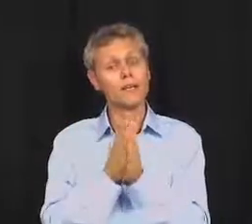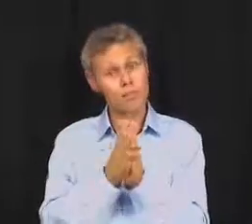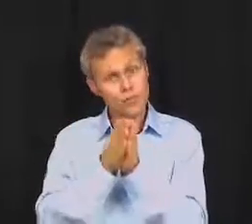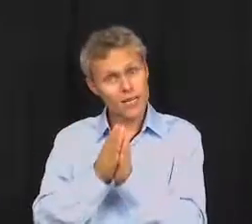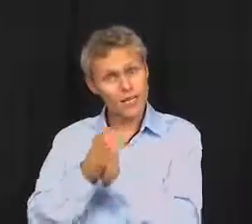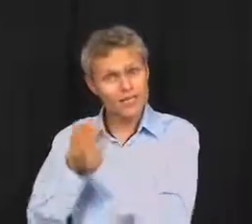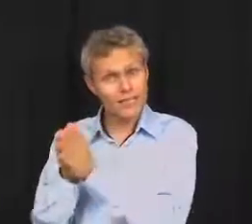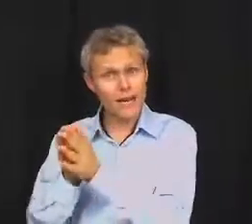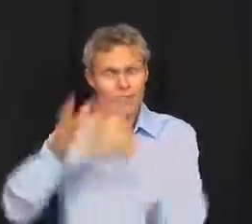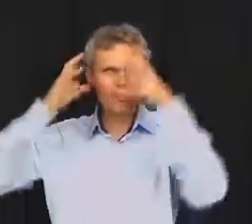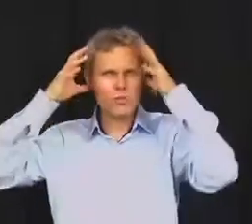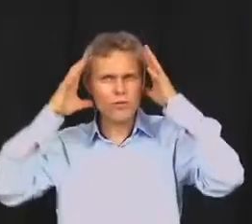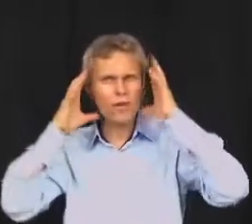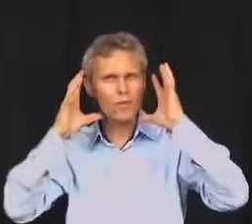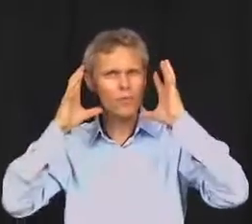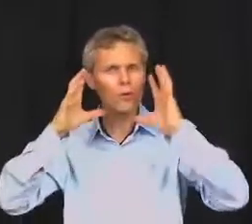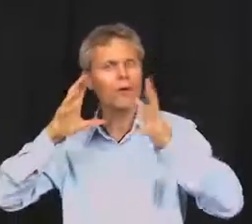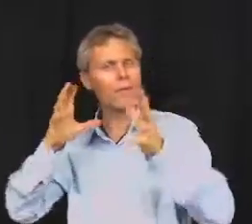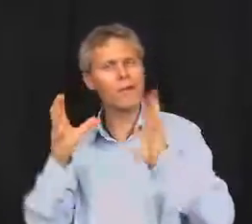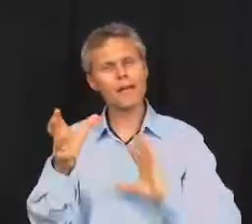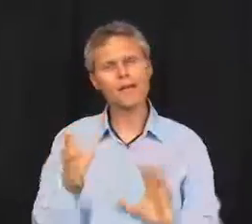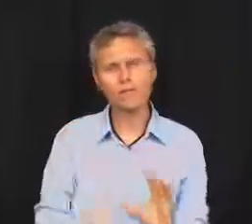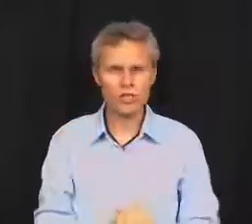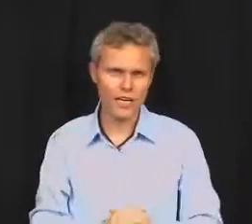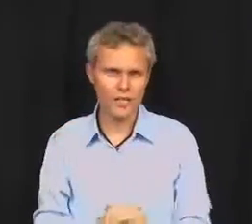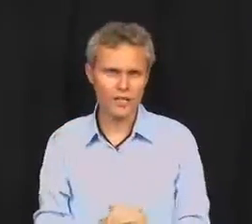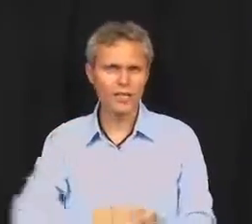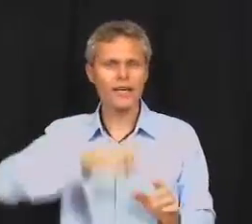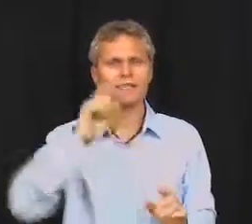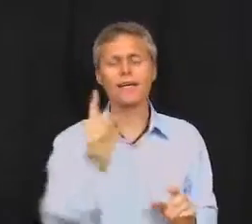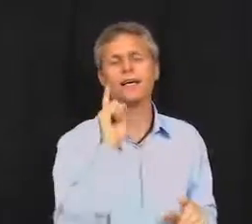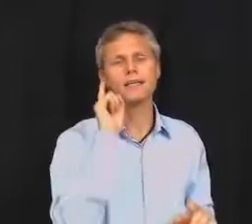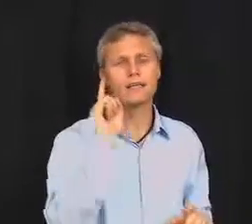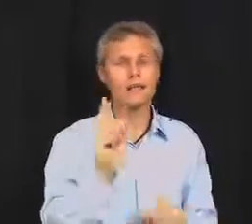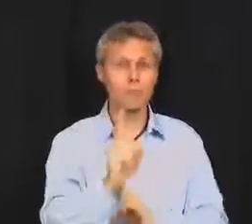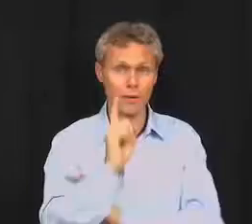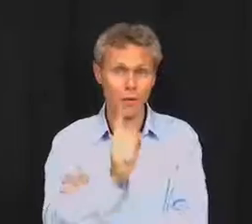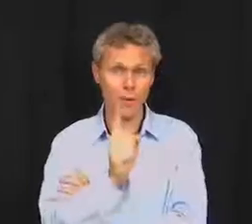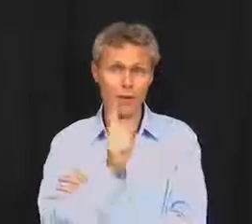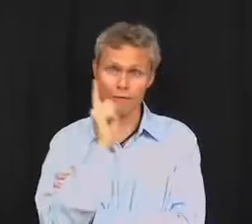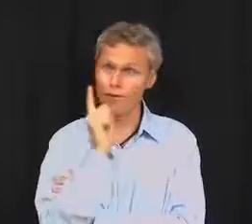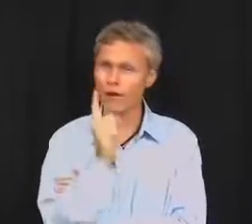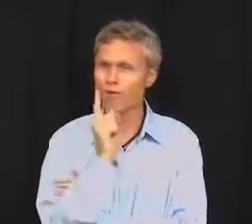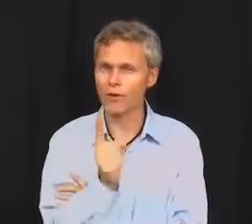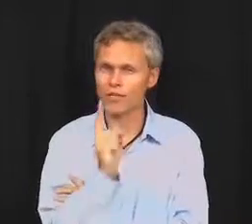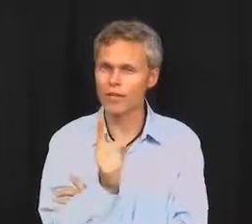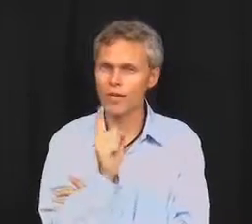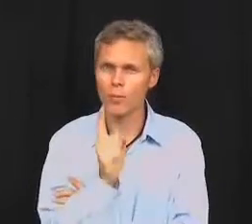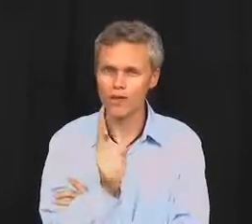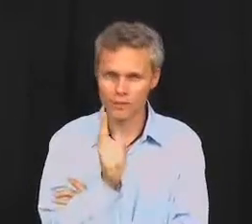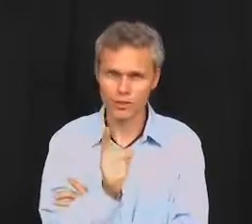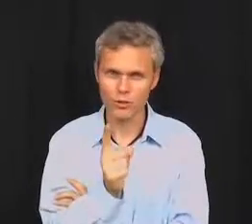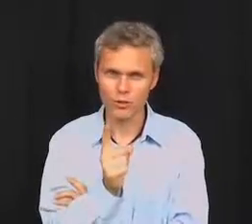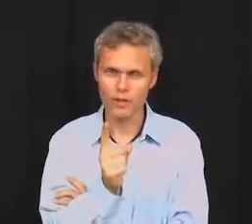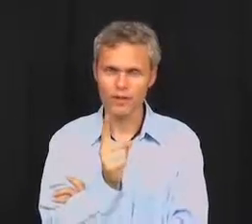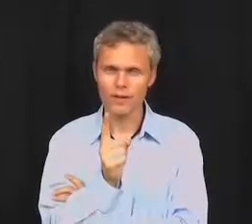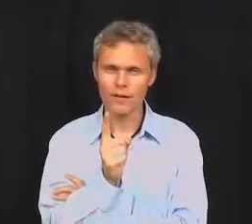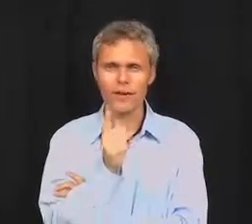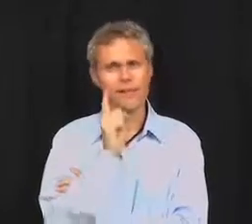to teach you seven steps to sort of help you make those changes. And today is step number one. The very first thing you must do. And